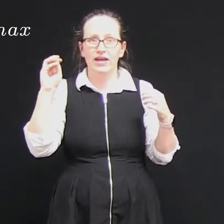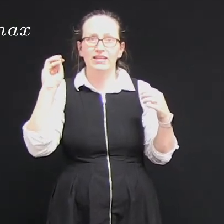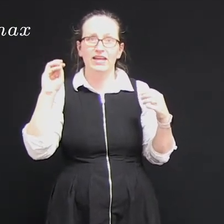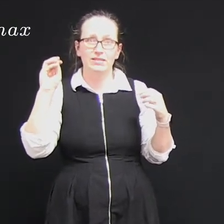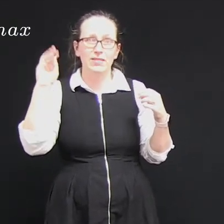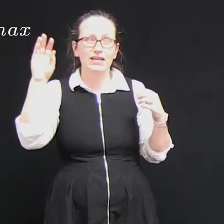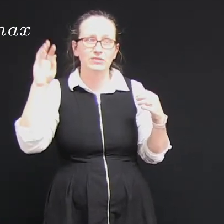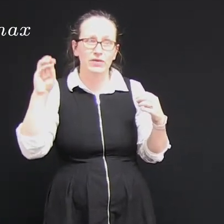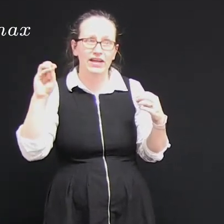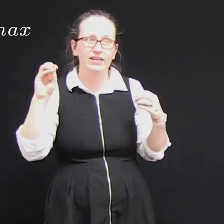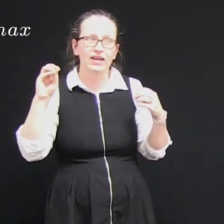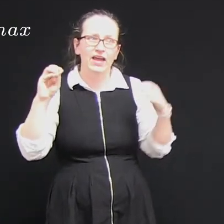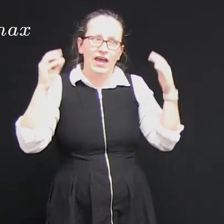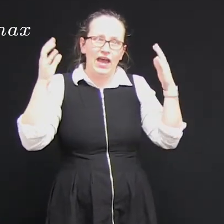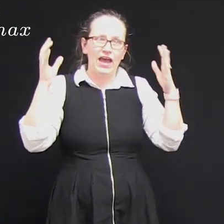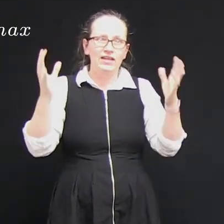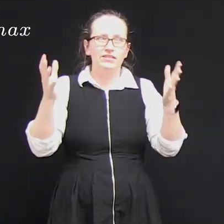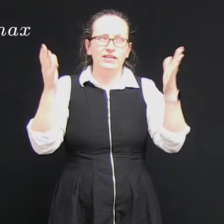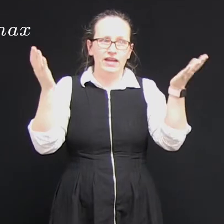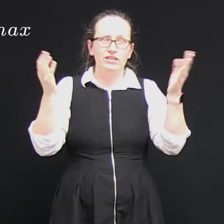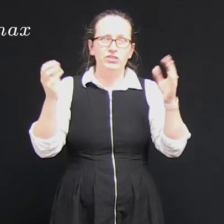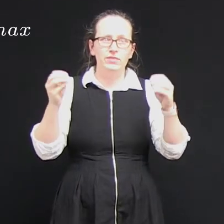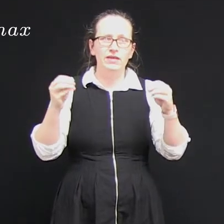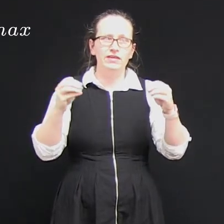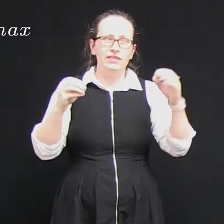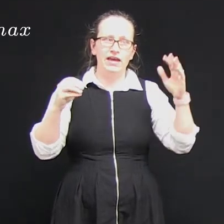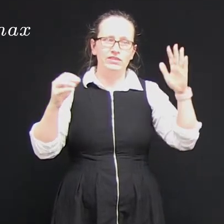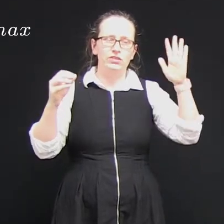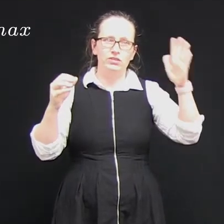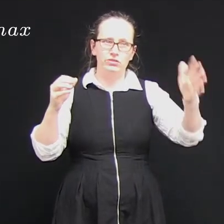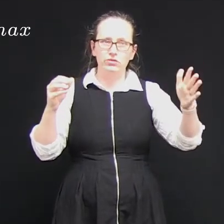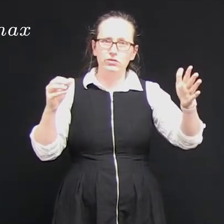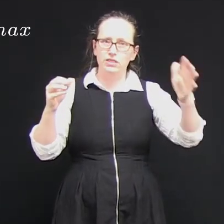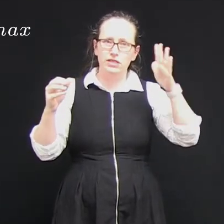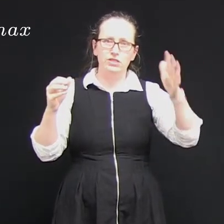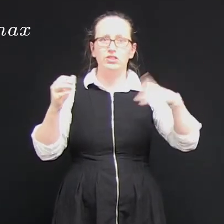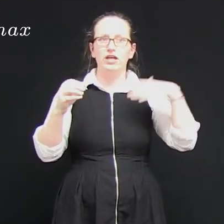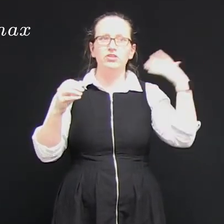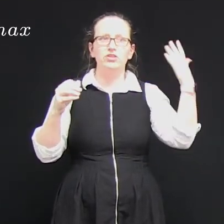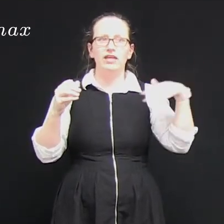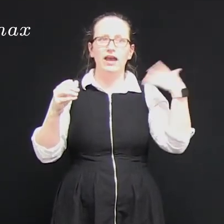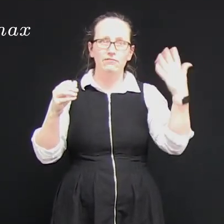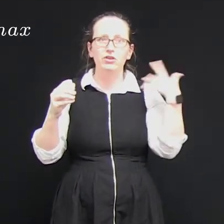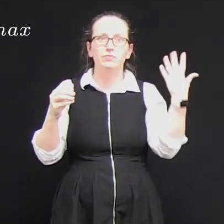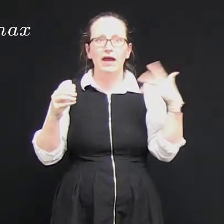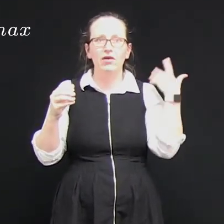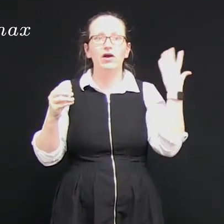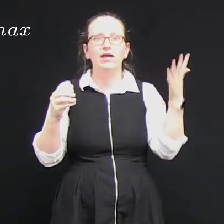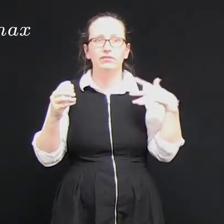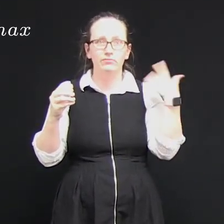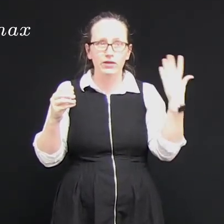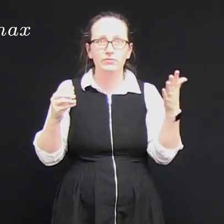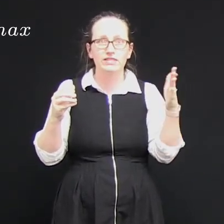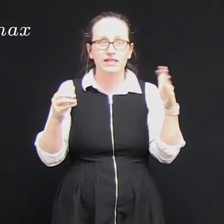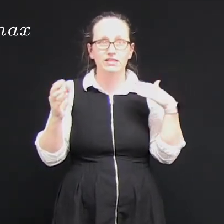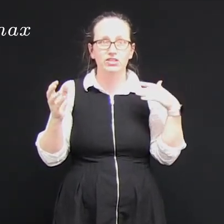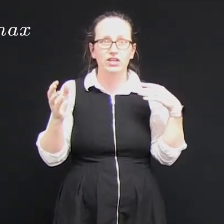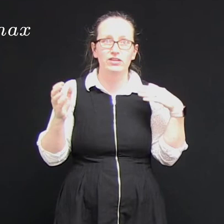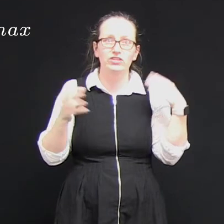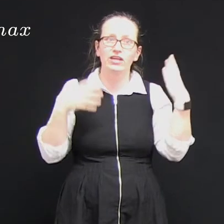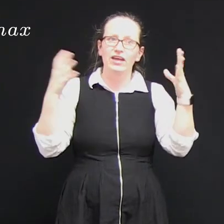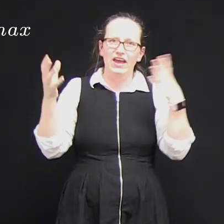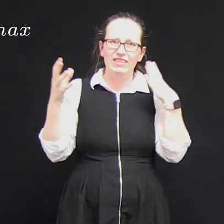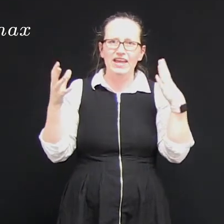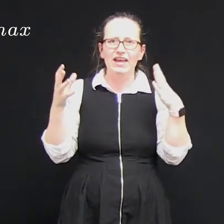omega squared s max squared and again assuming that the source doesn't change so the average power and the frequency